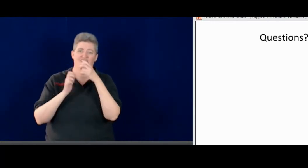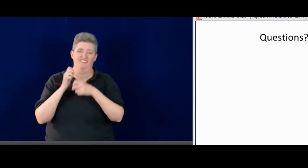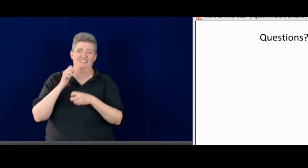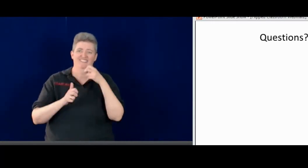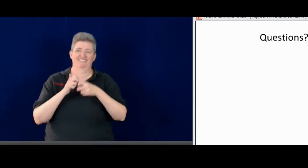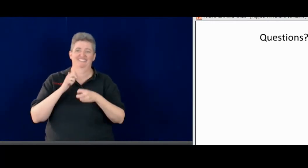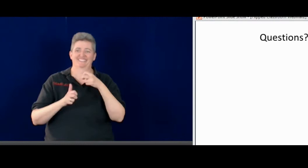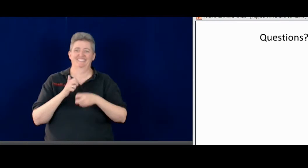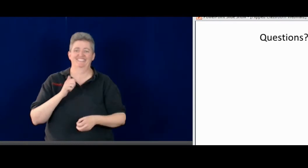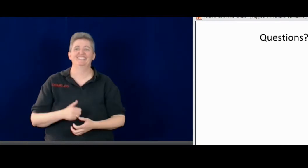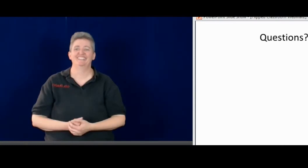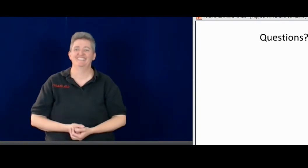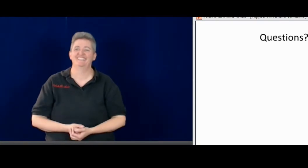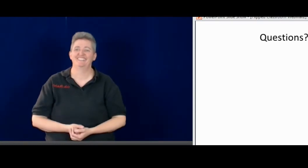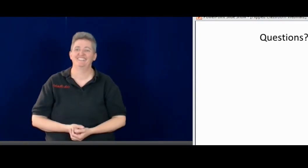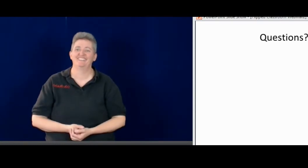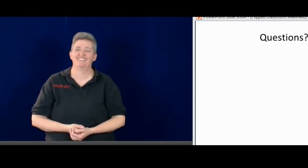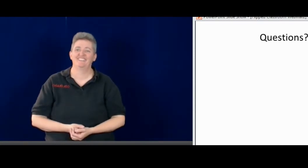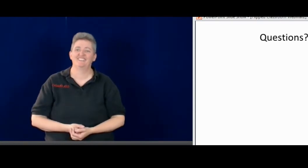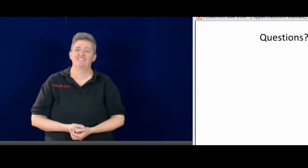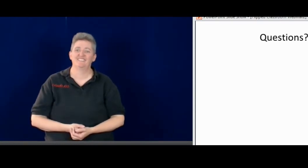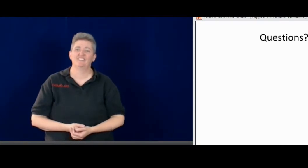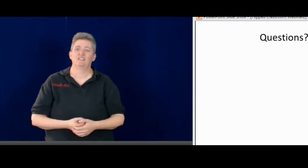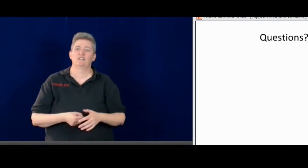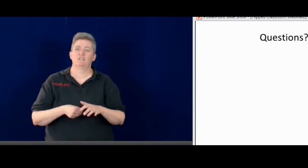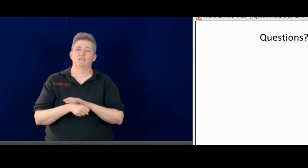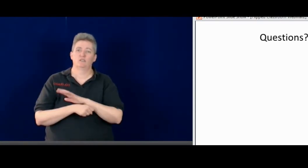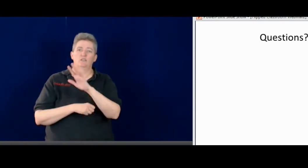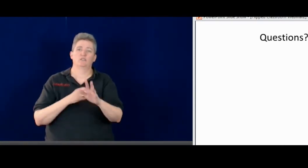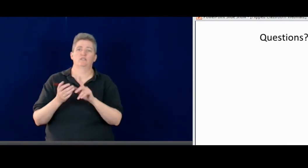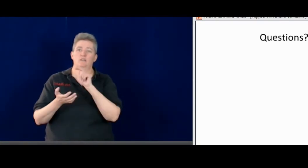Sorry for the technical problem.